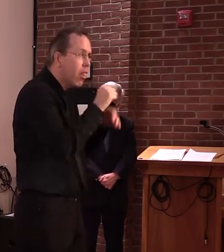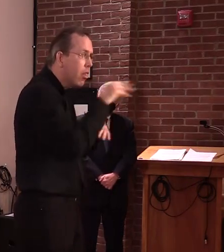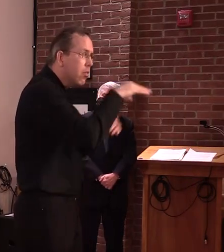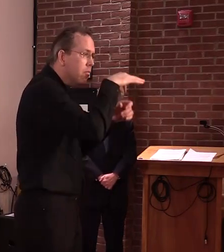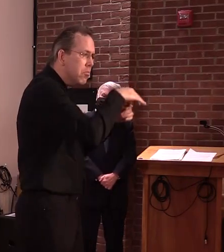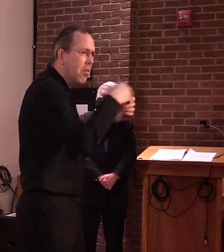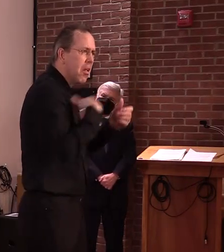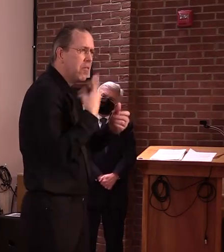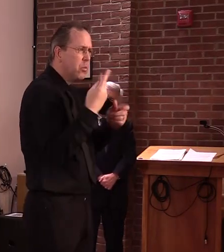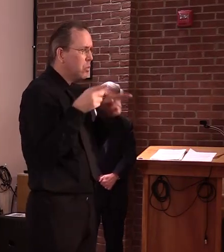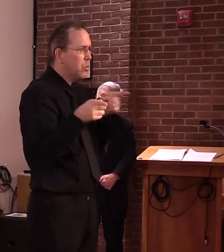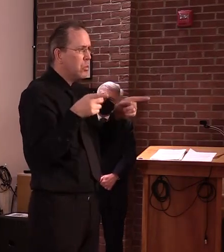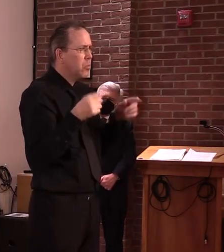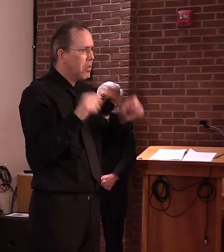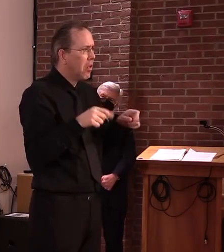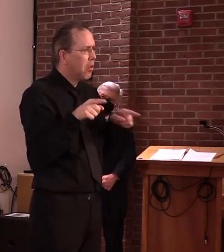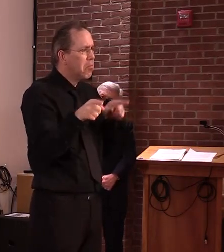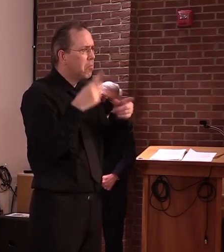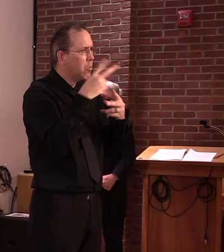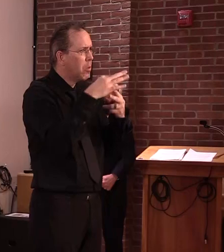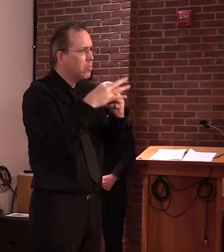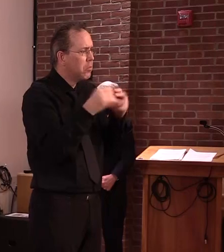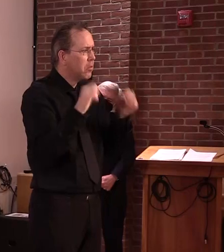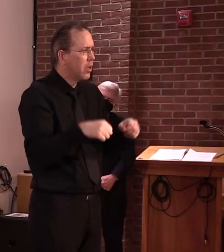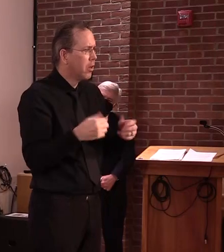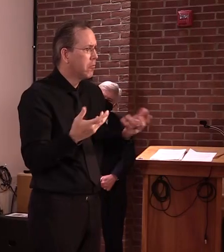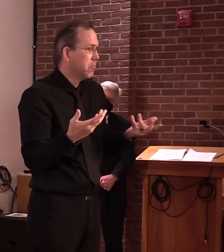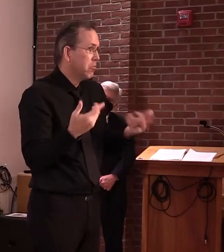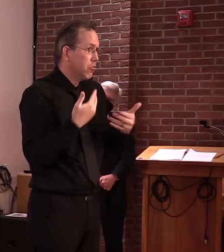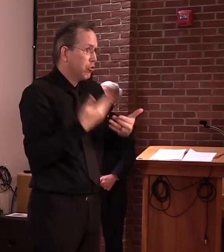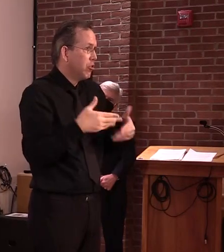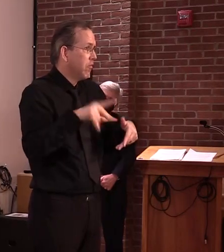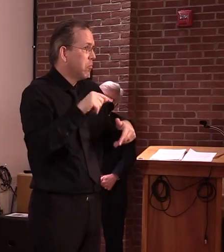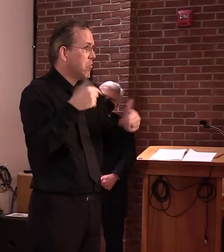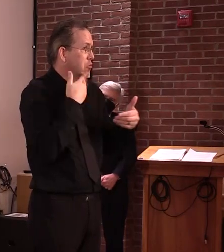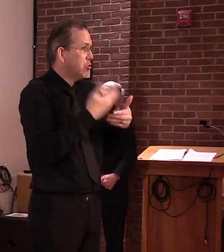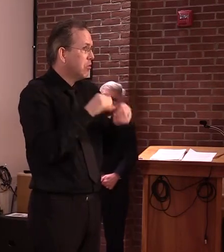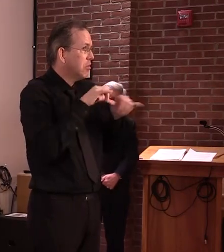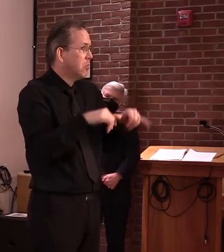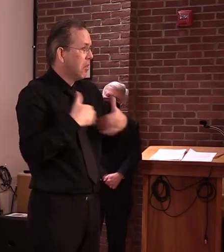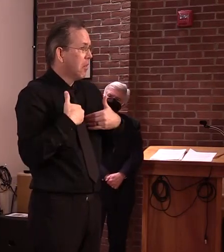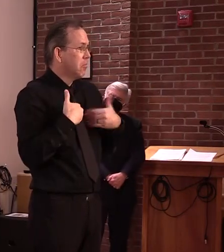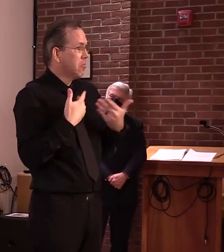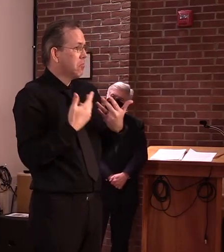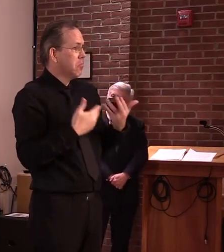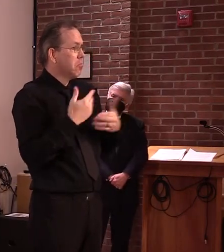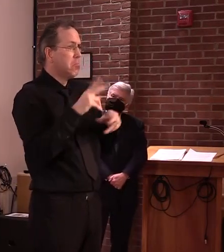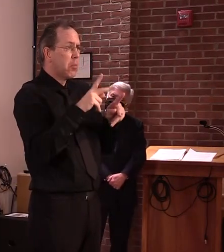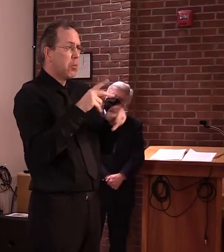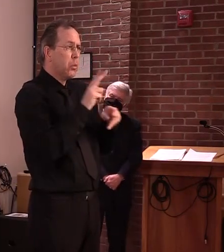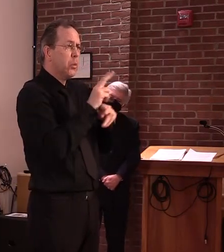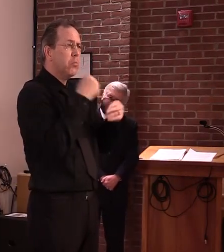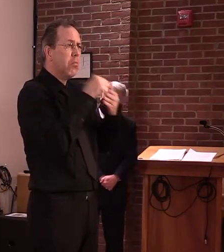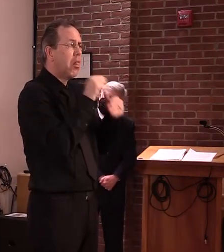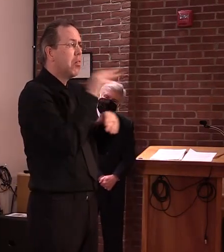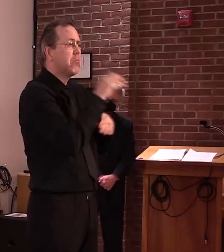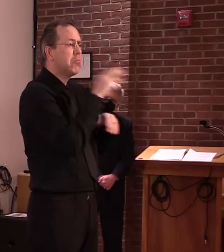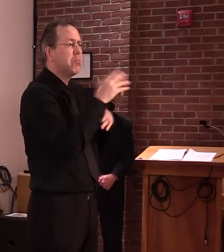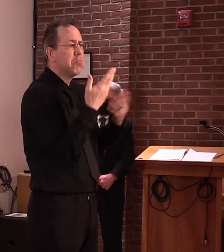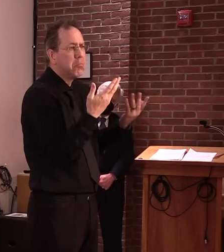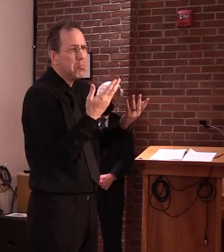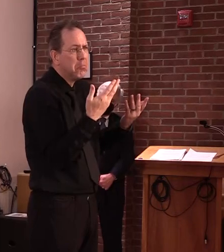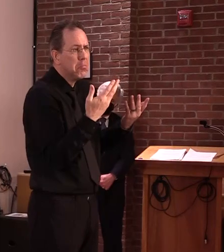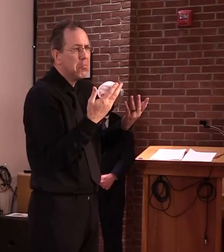years. And, uh, so that system is in place where we're fortunate to have that. Um, but, uh, but I don't know if there's a wholesale